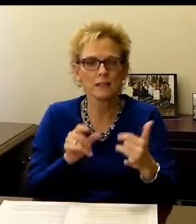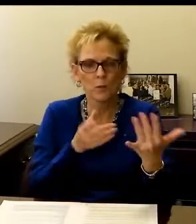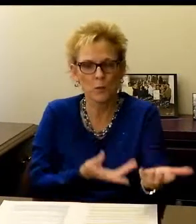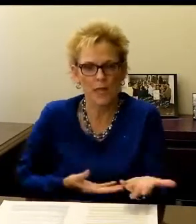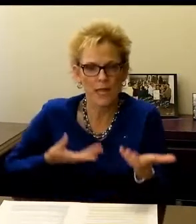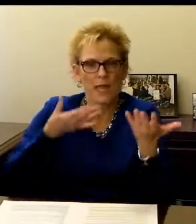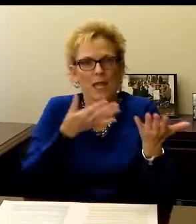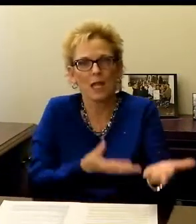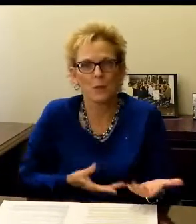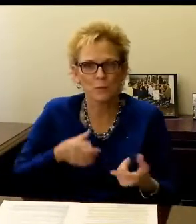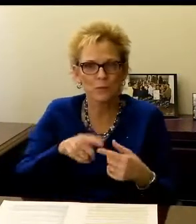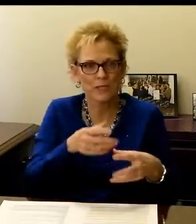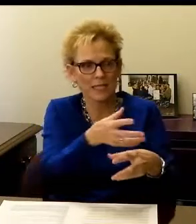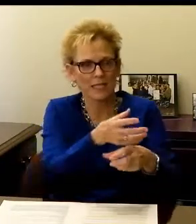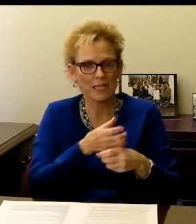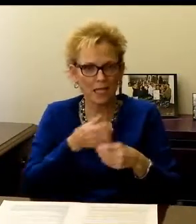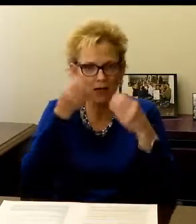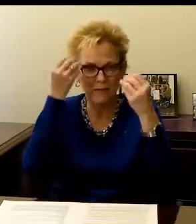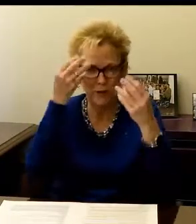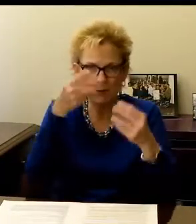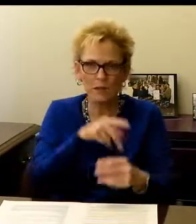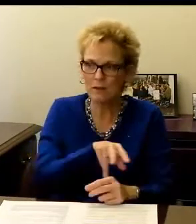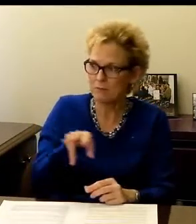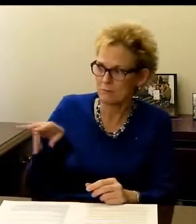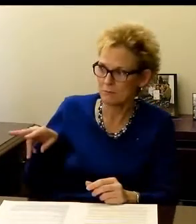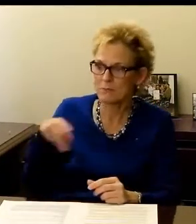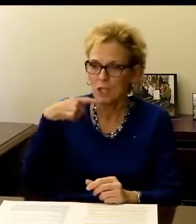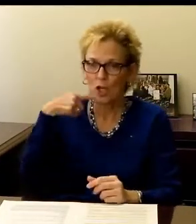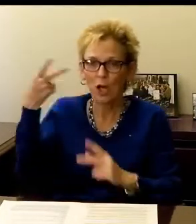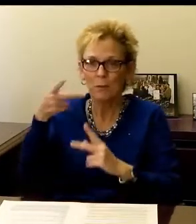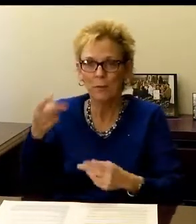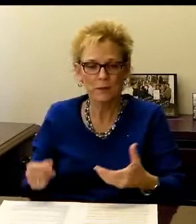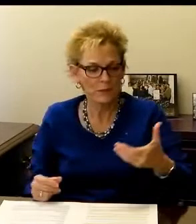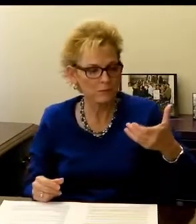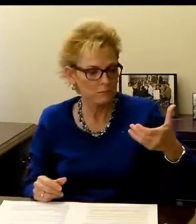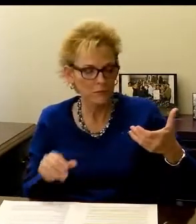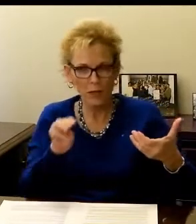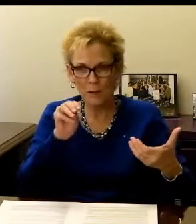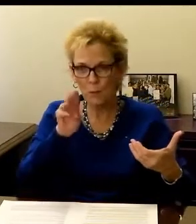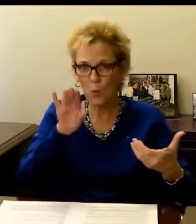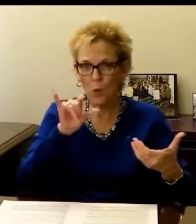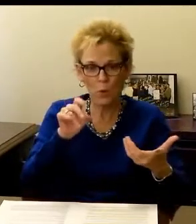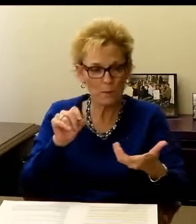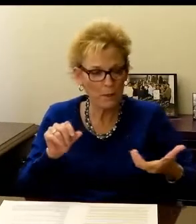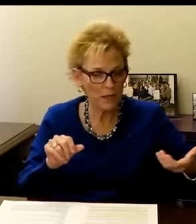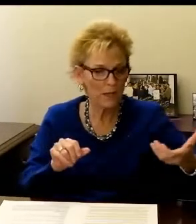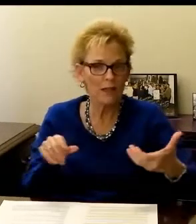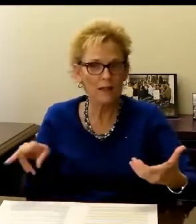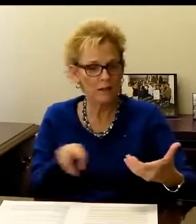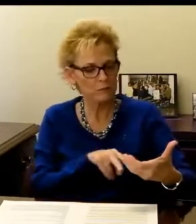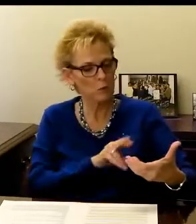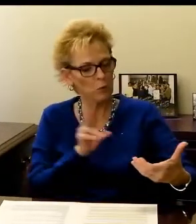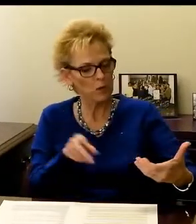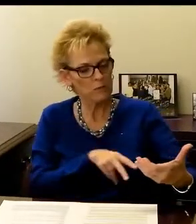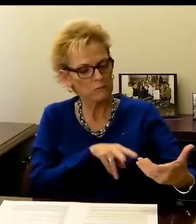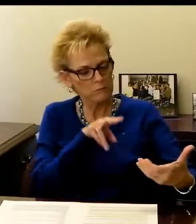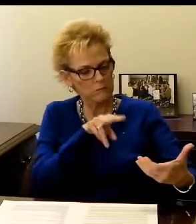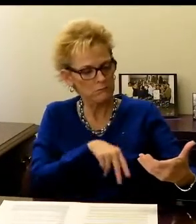on captioning still has to wait several hours in order to obtain the information, when hearing people who have their mobile devices are